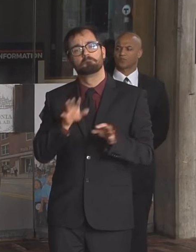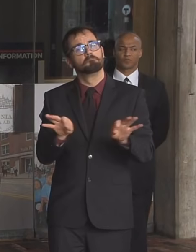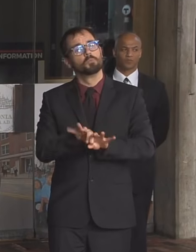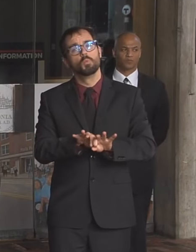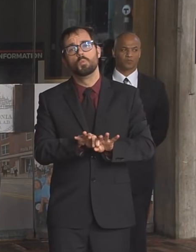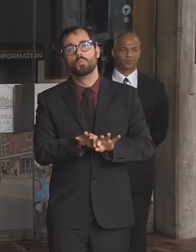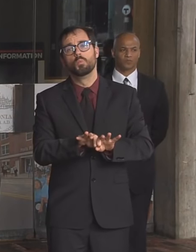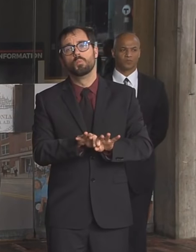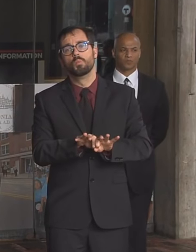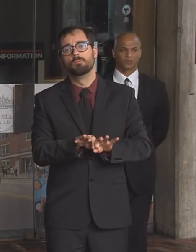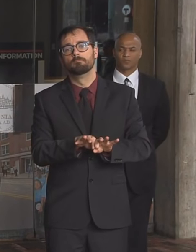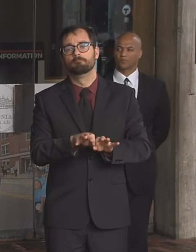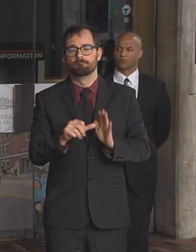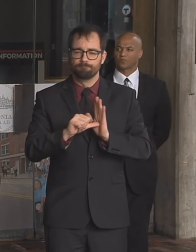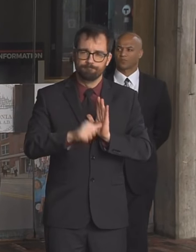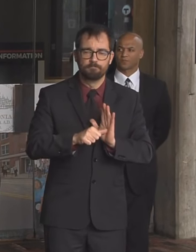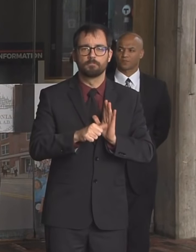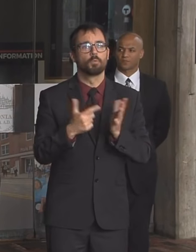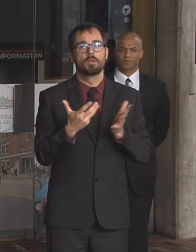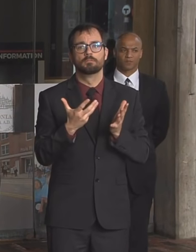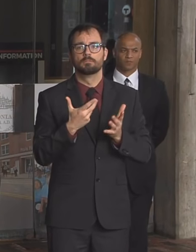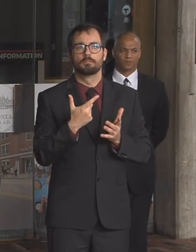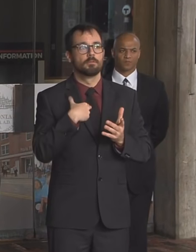are vitally important to moving forward